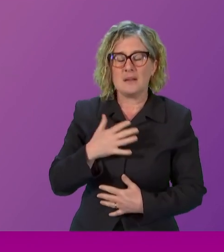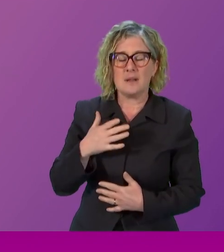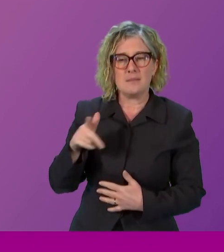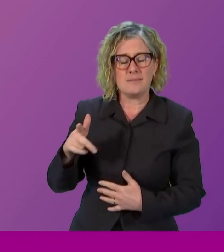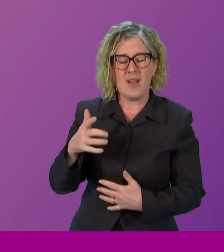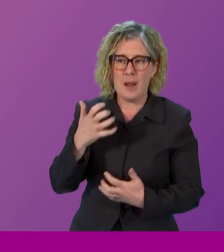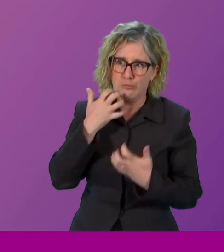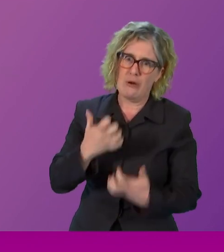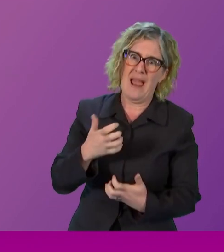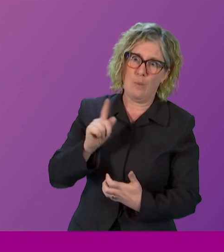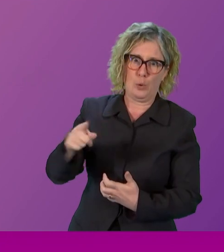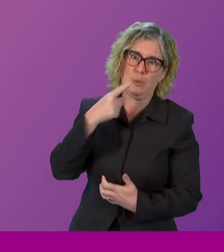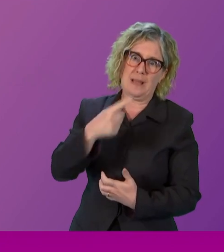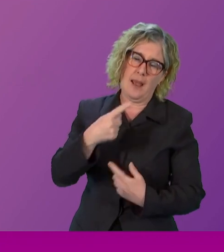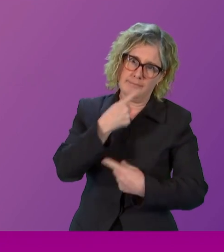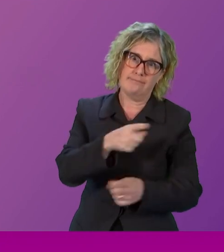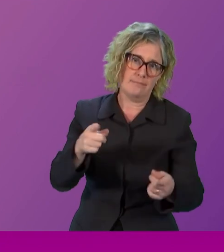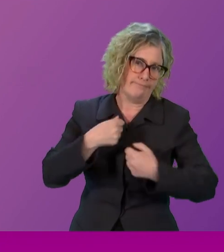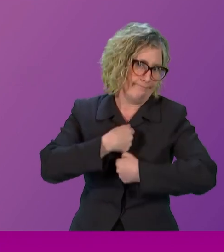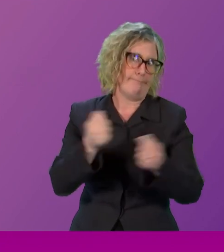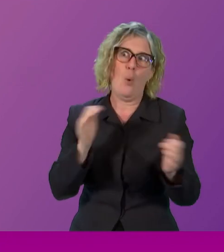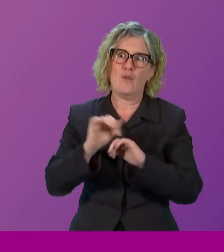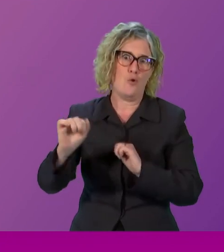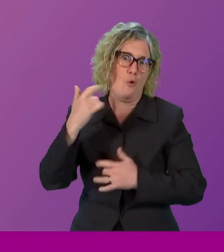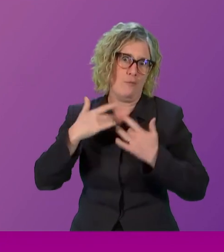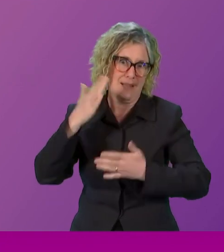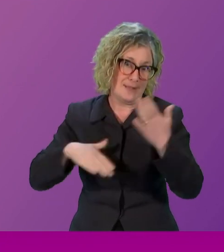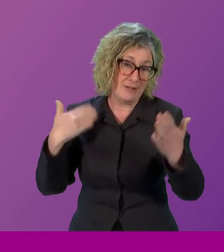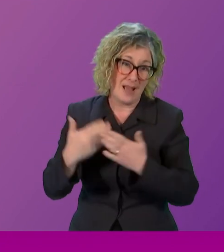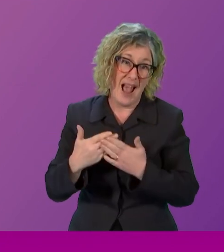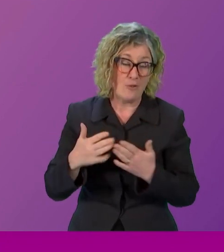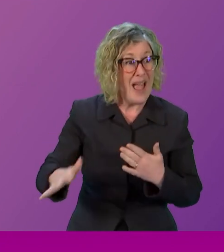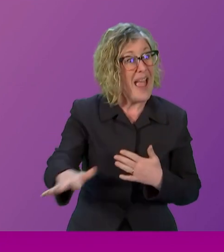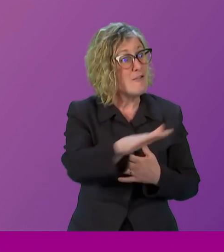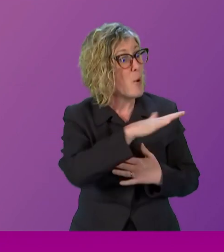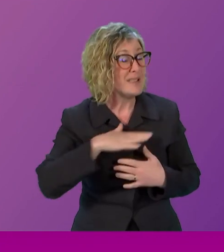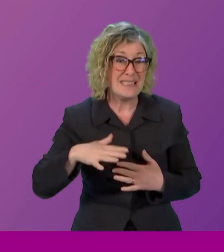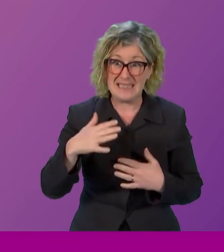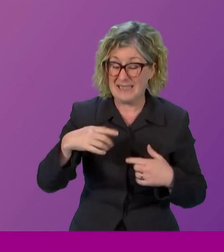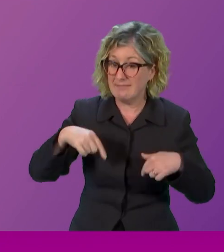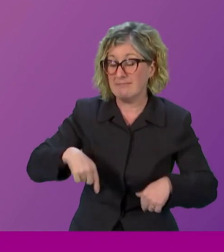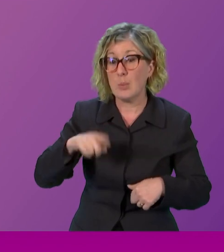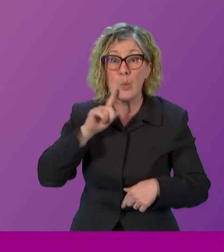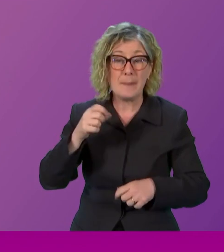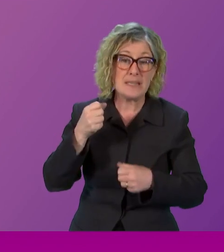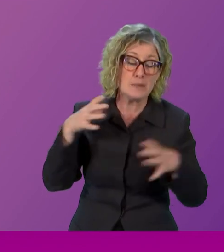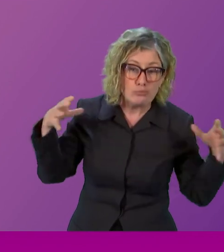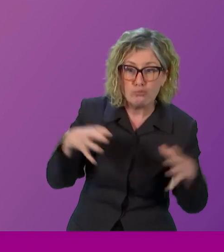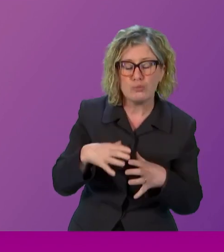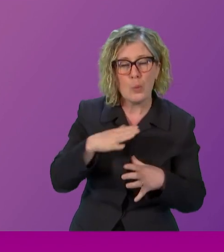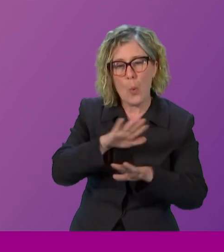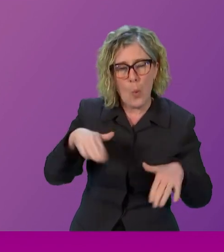everyone here, and everyone who knows you across the movement, we are so glad to know that you are well.